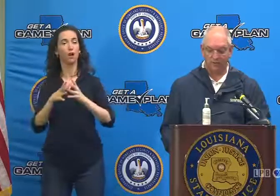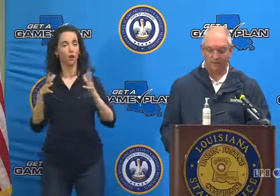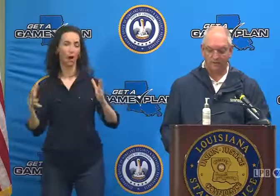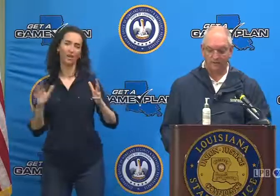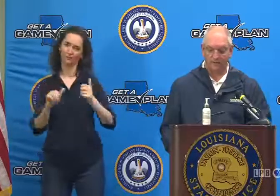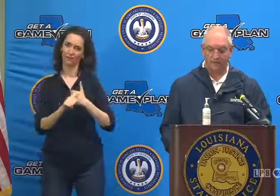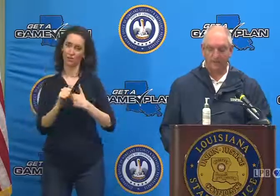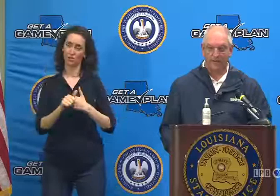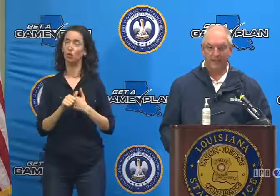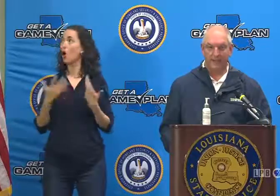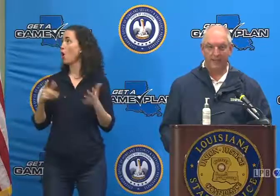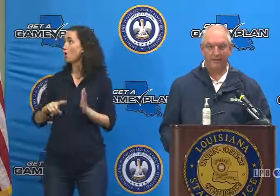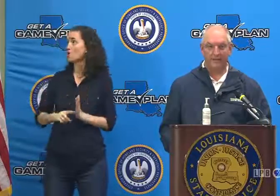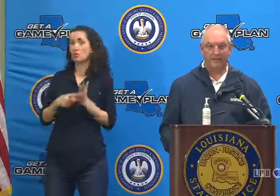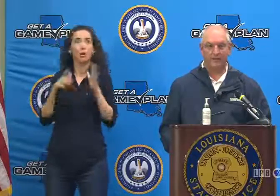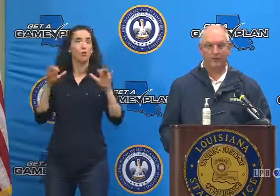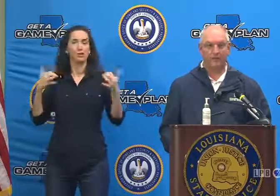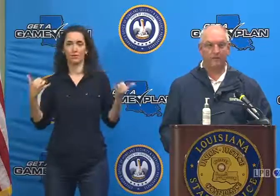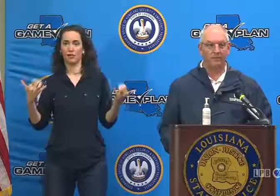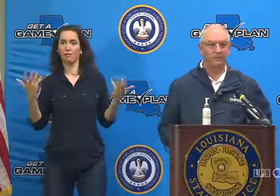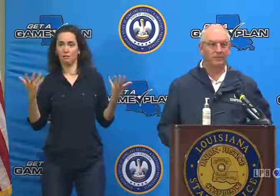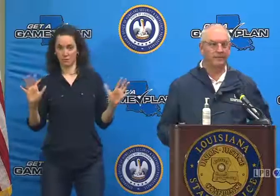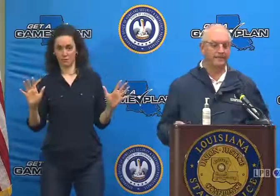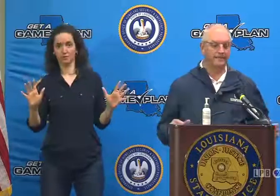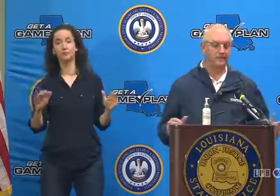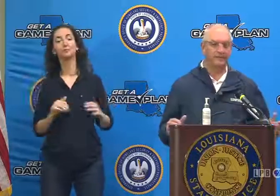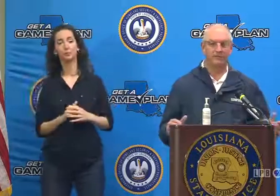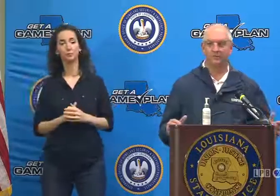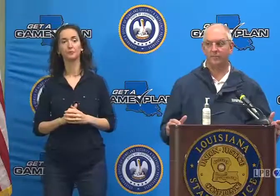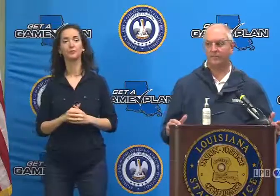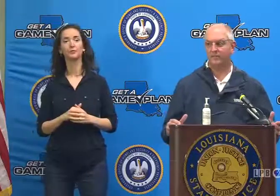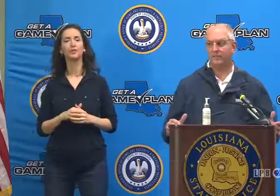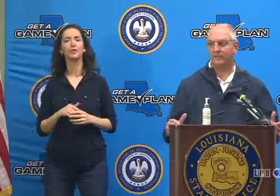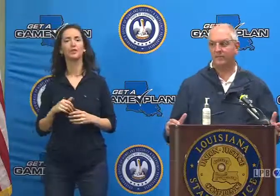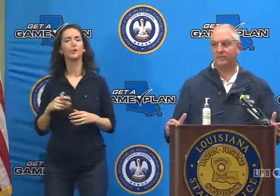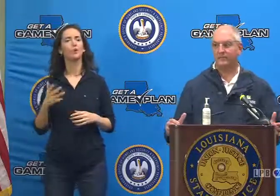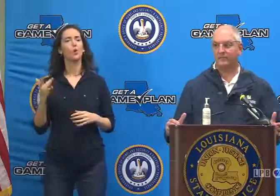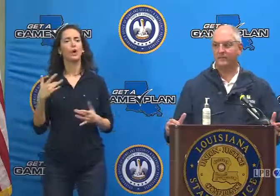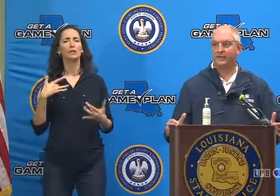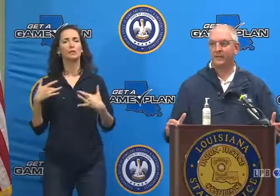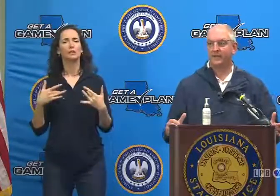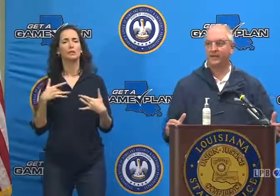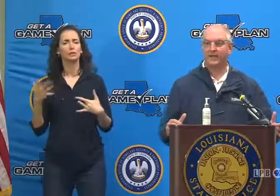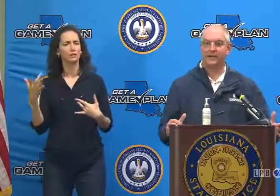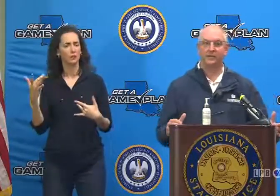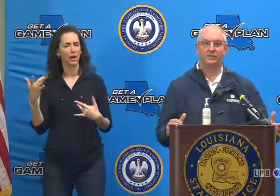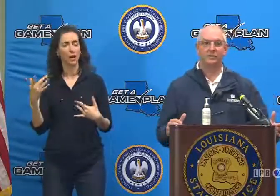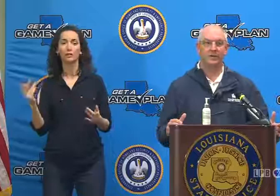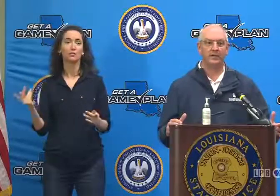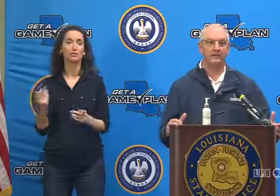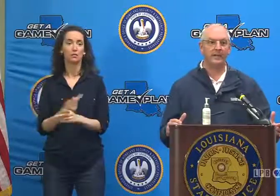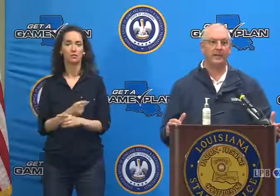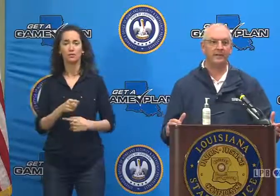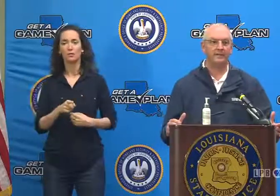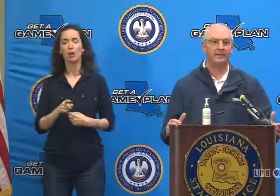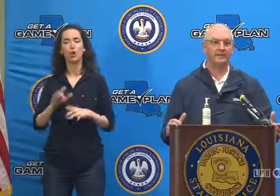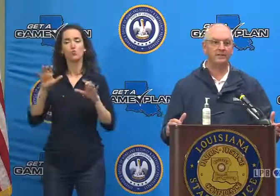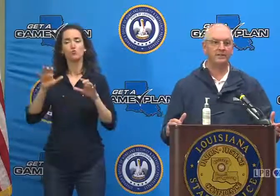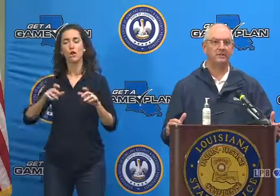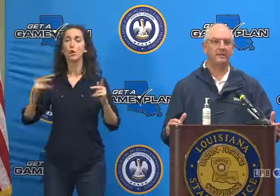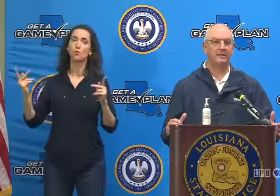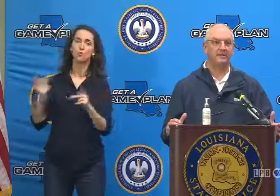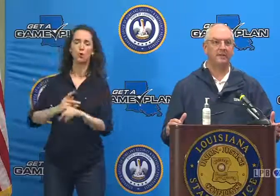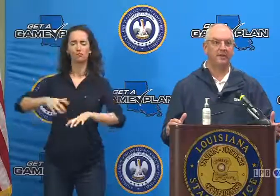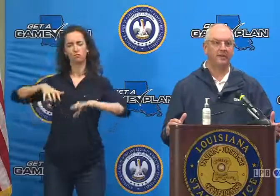already started. And one of the most distressing parts of this is the heaviest rain now is